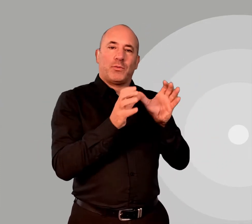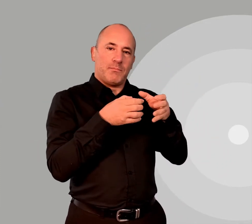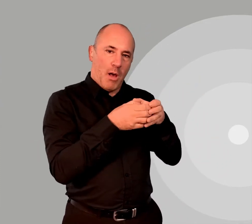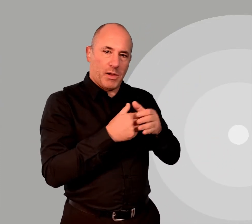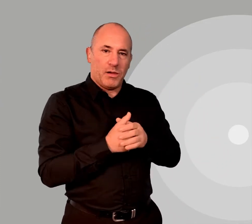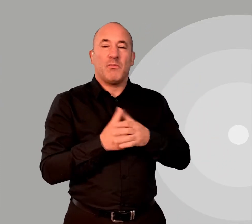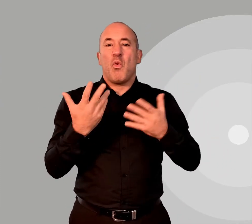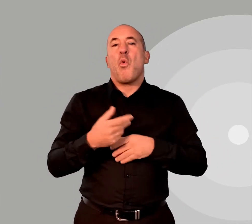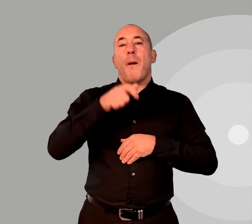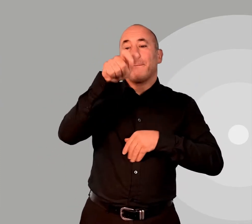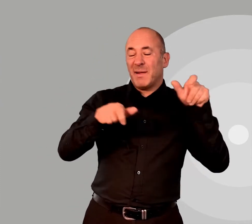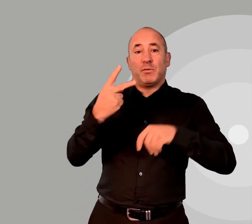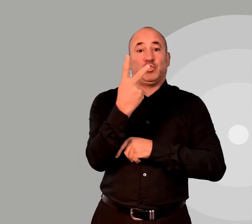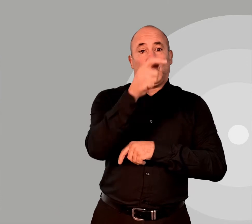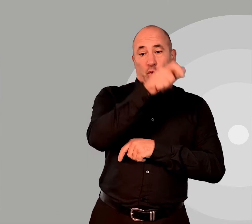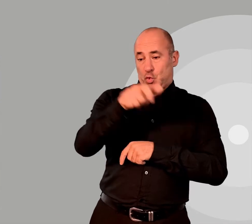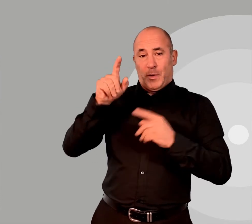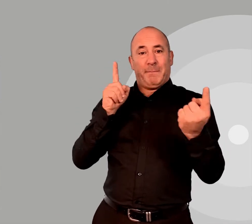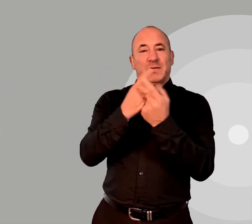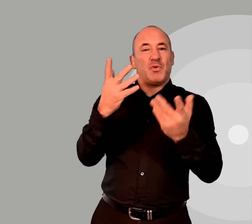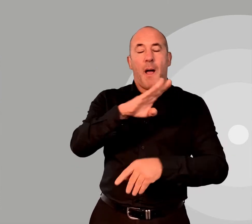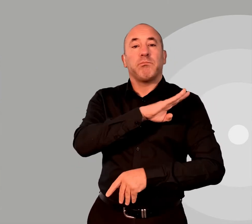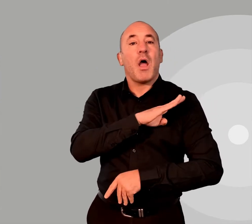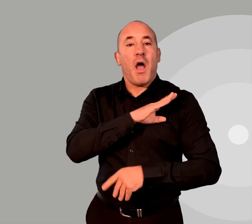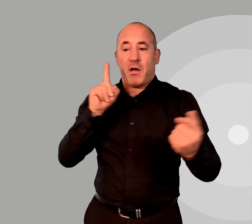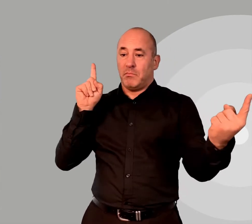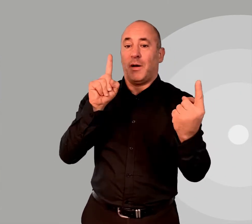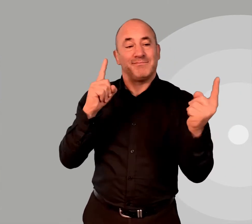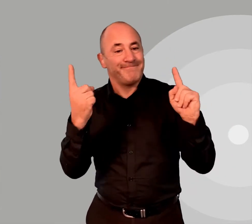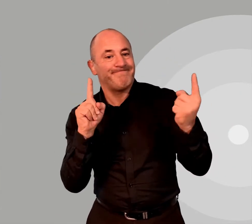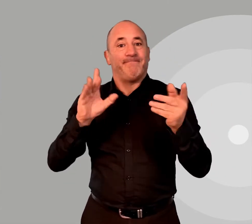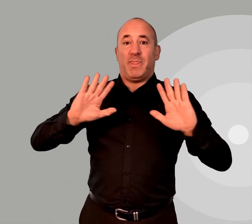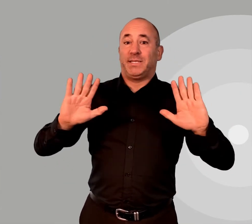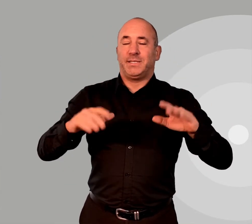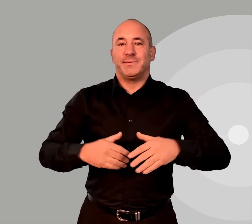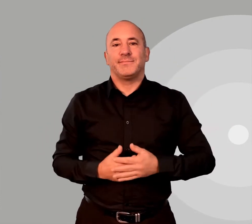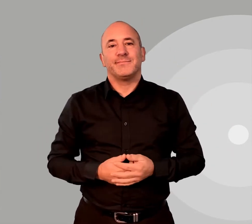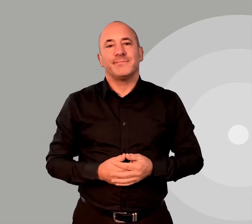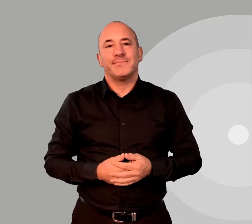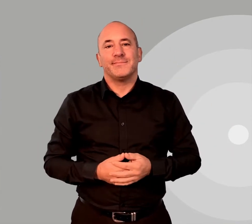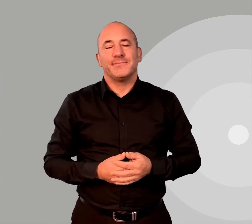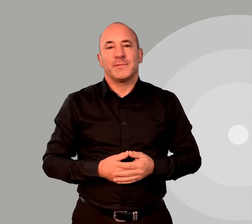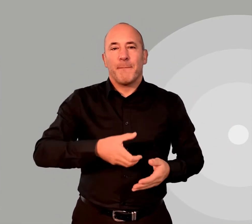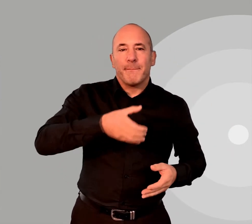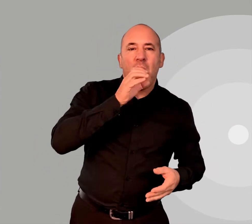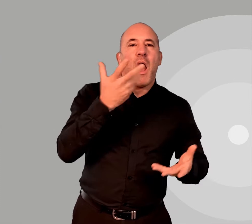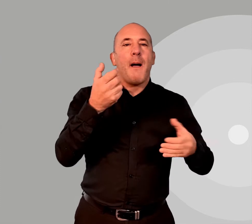from support bubbles and two people meeting in public outdoor spaces. Bars, pubs and restaurants.